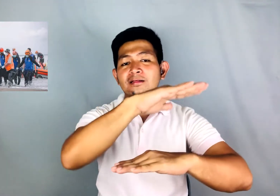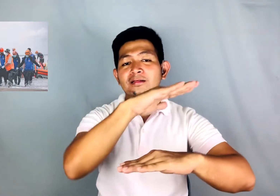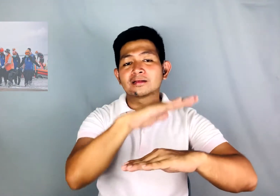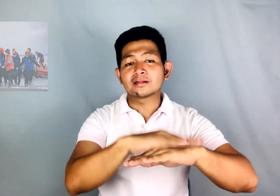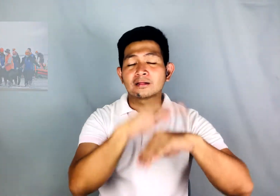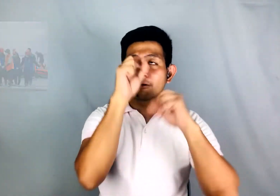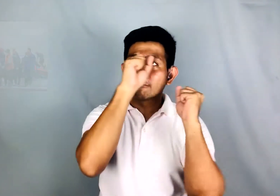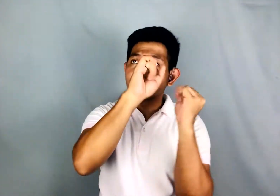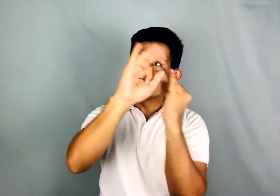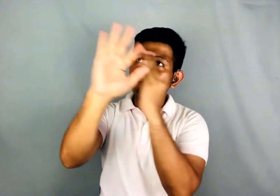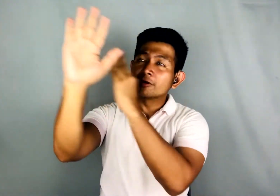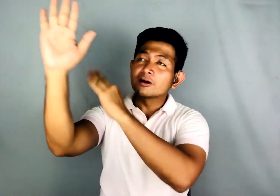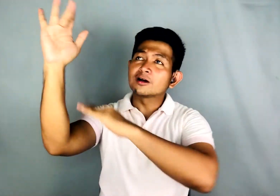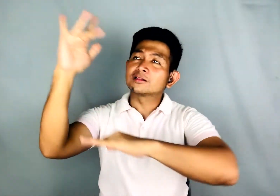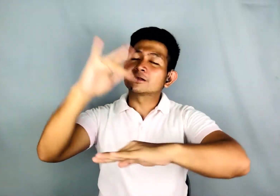our land